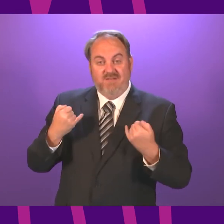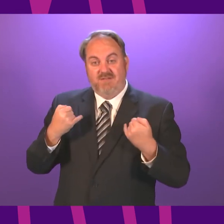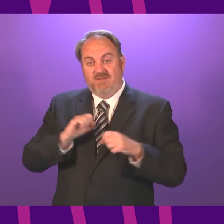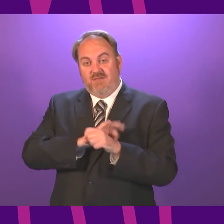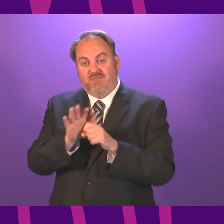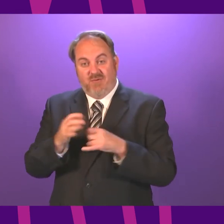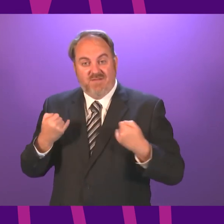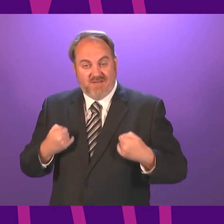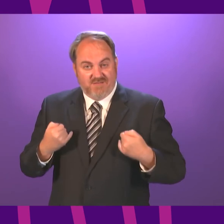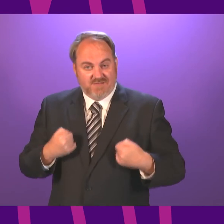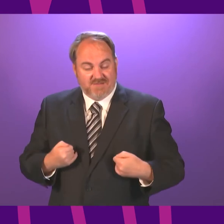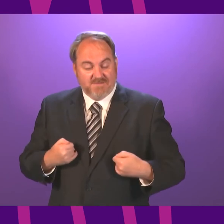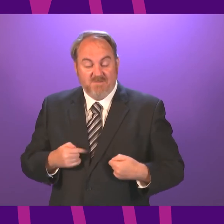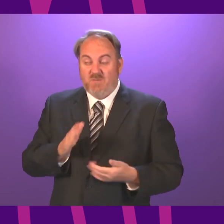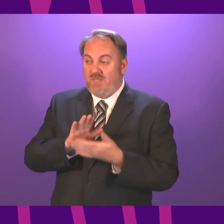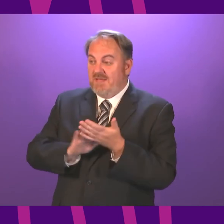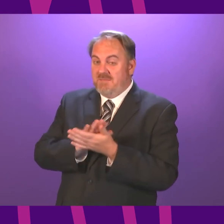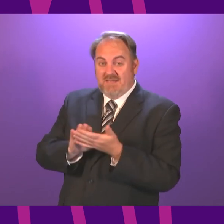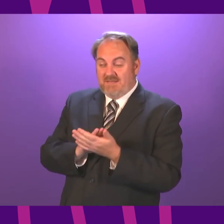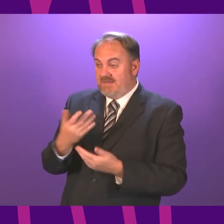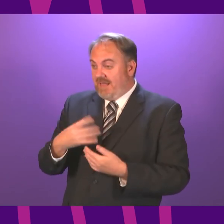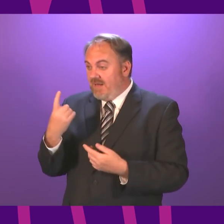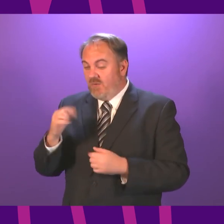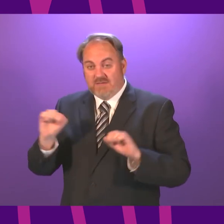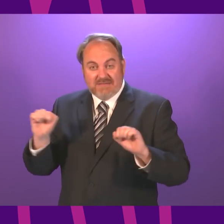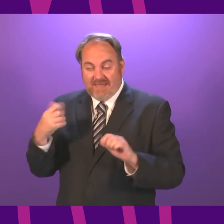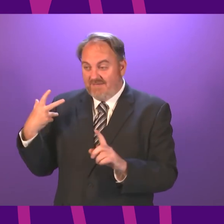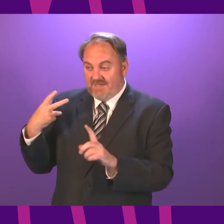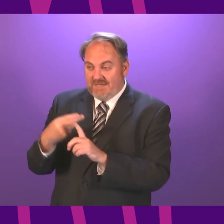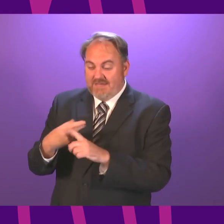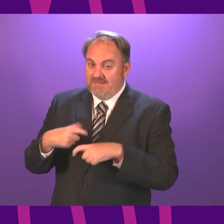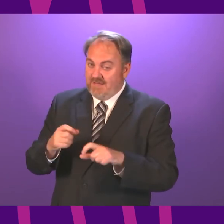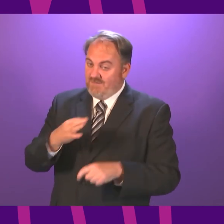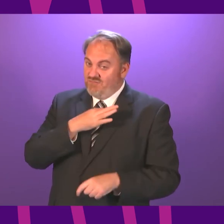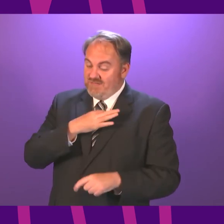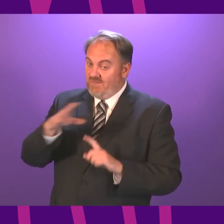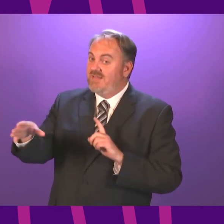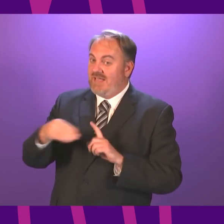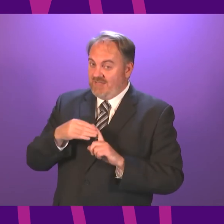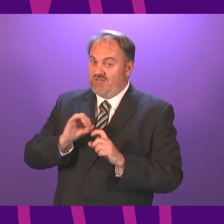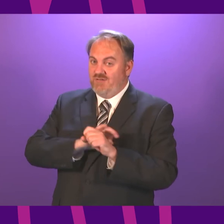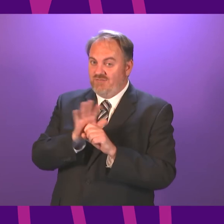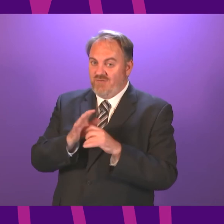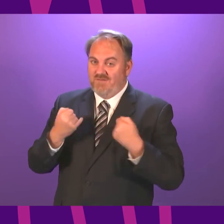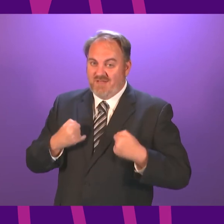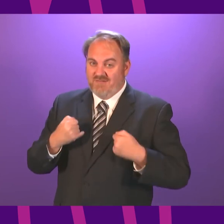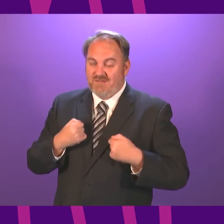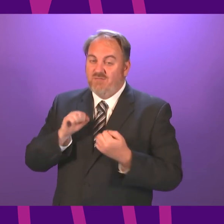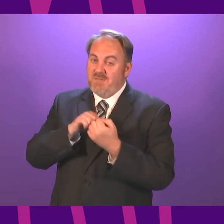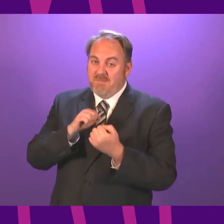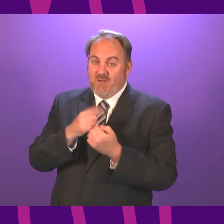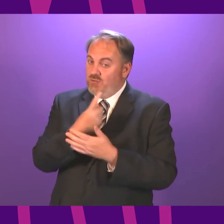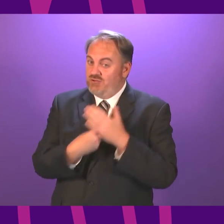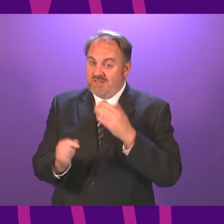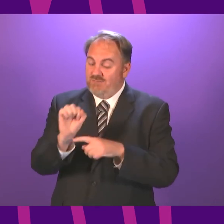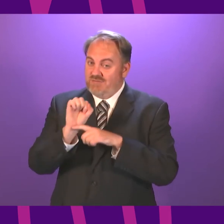vaccinated is somebody who is still vulnerable to the virus. So, you know, as a way of protecting yourself, but also as part of that